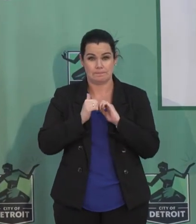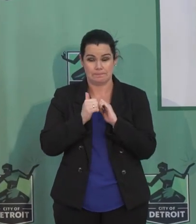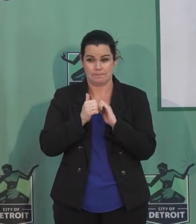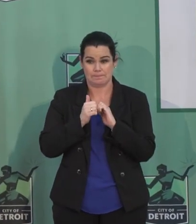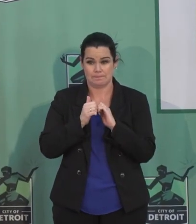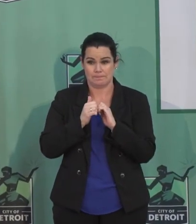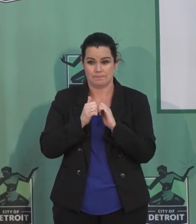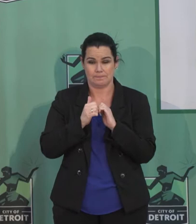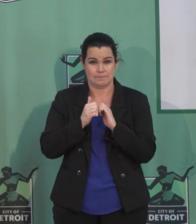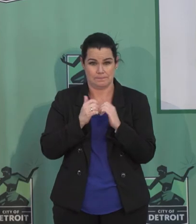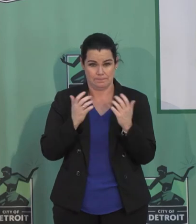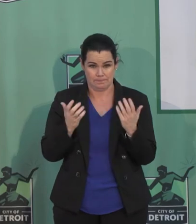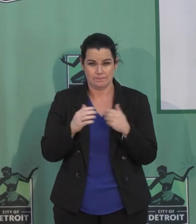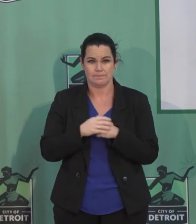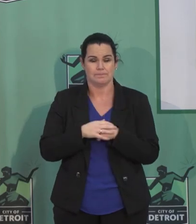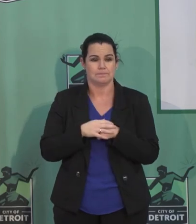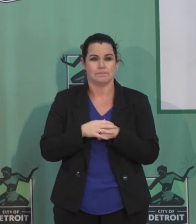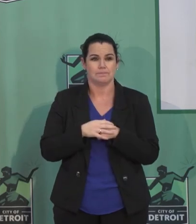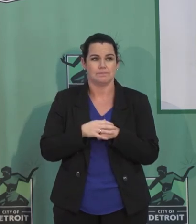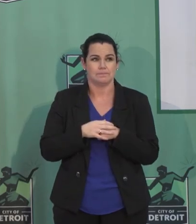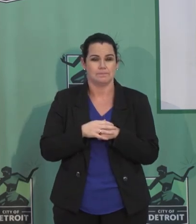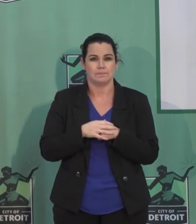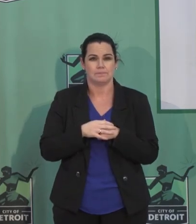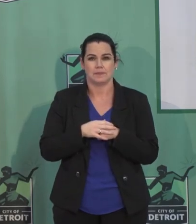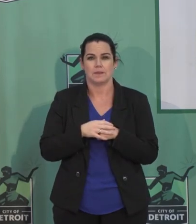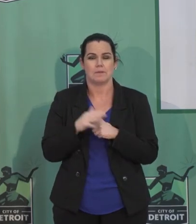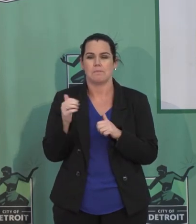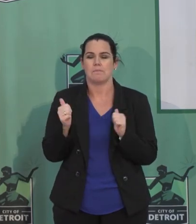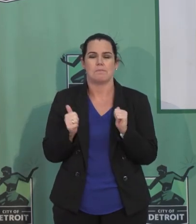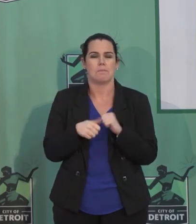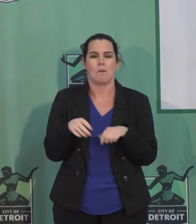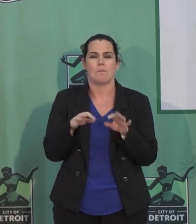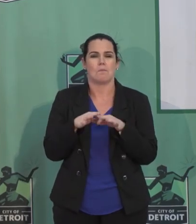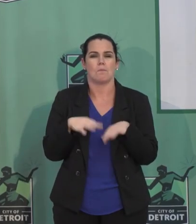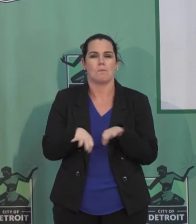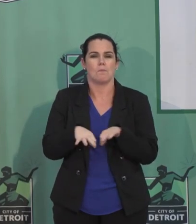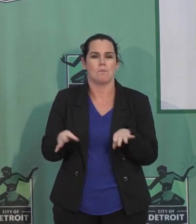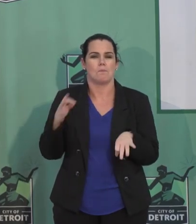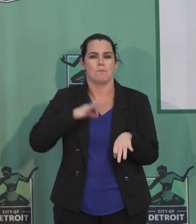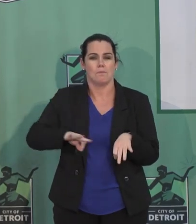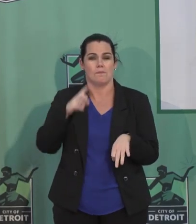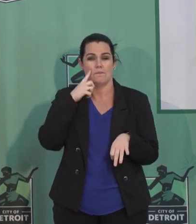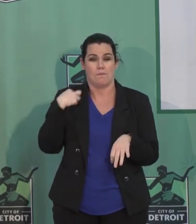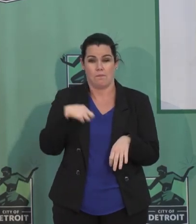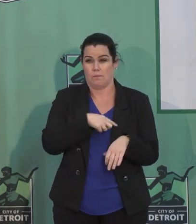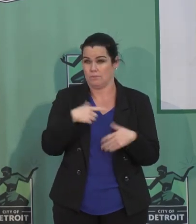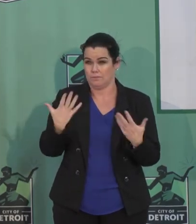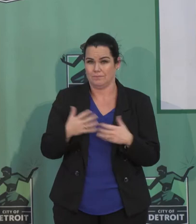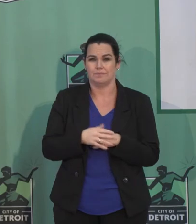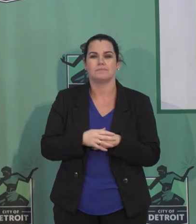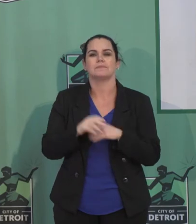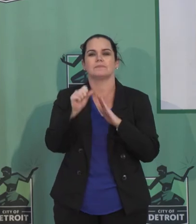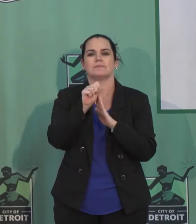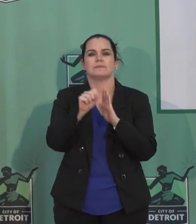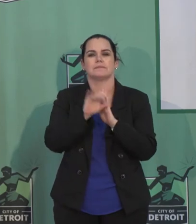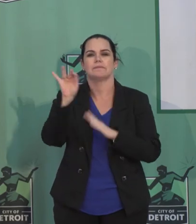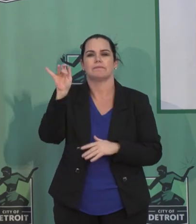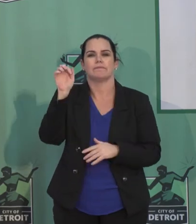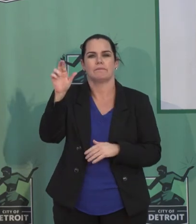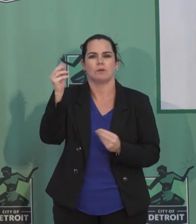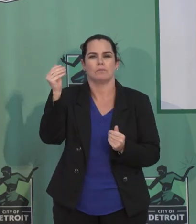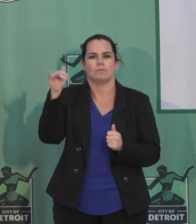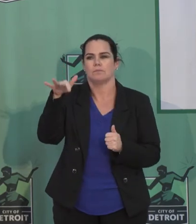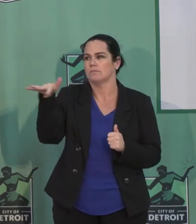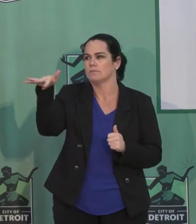biggest asset in fighting this disease and that's the state fairgrounds. We